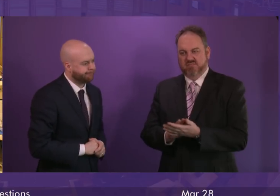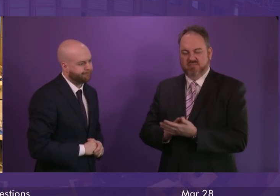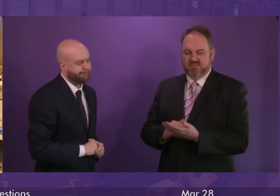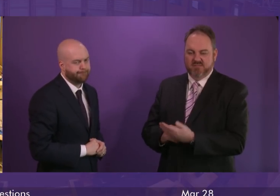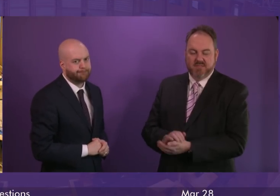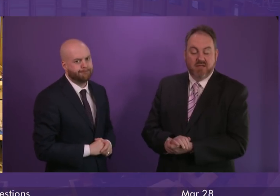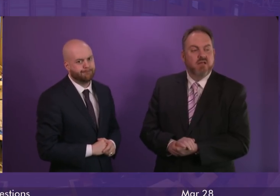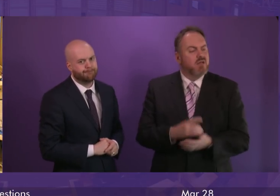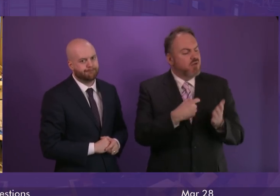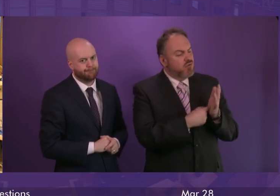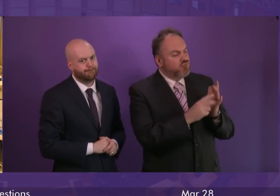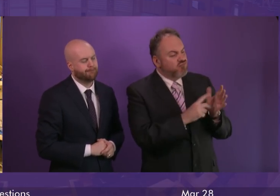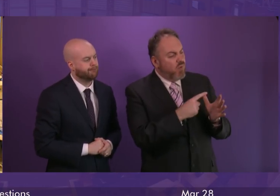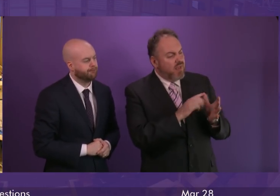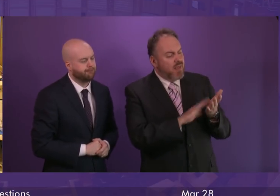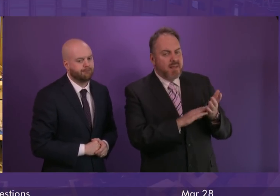And Runa Mackay.